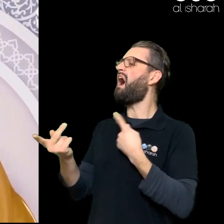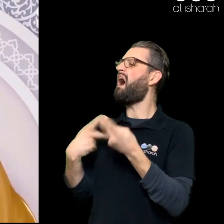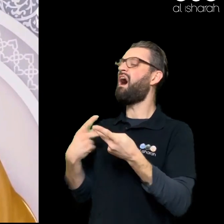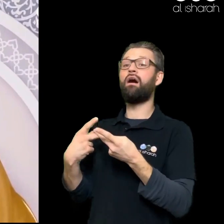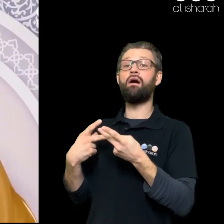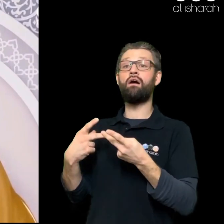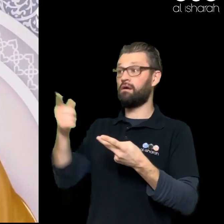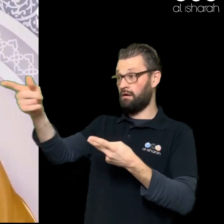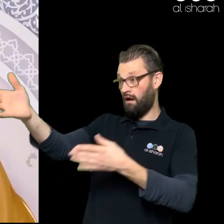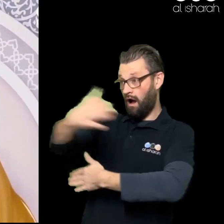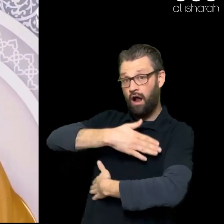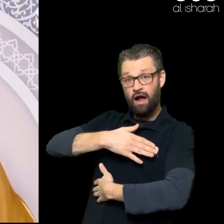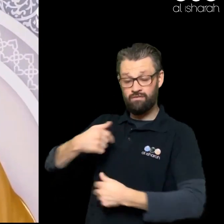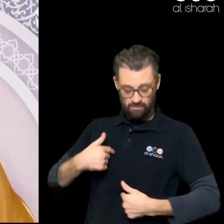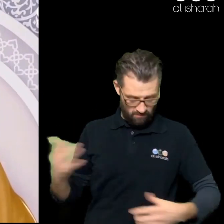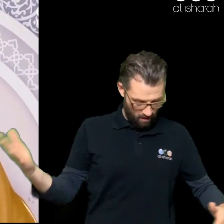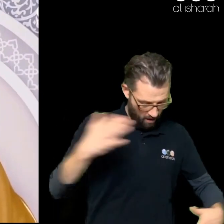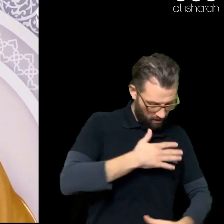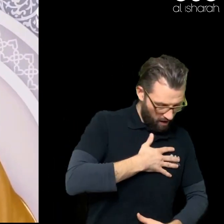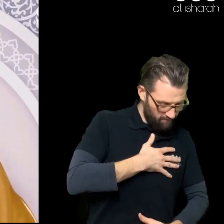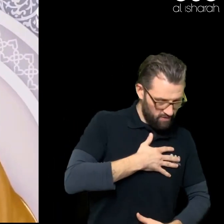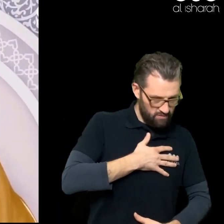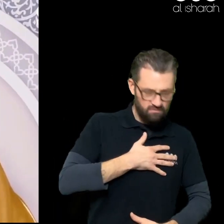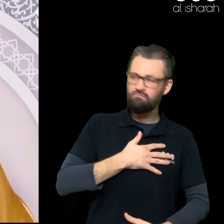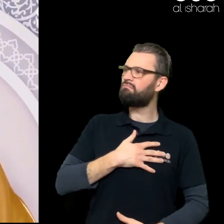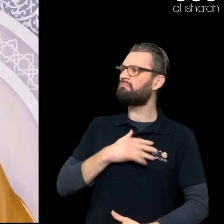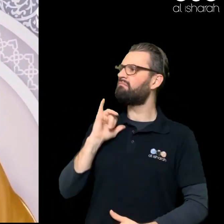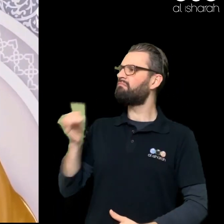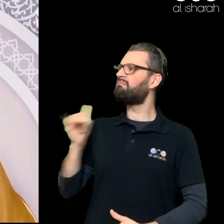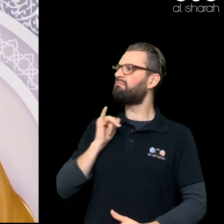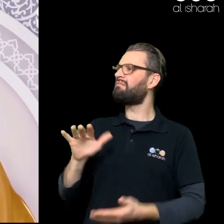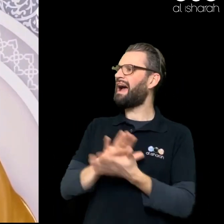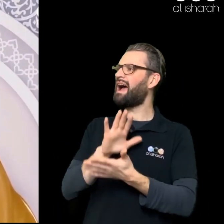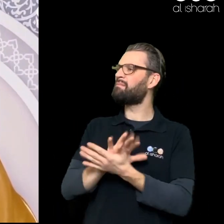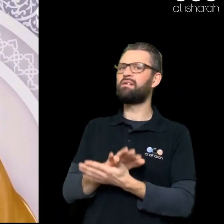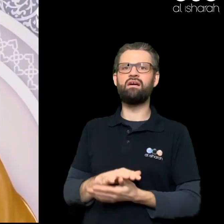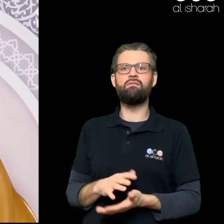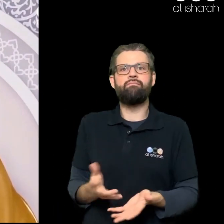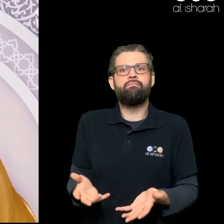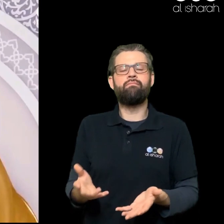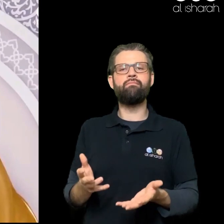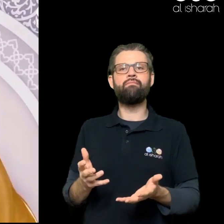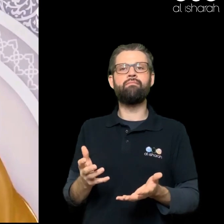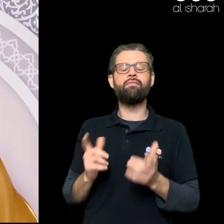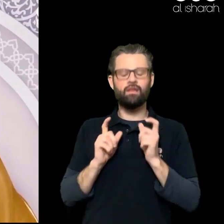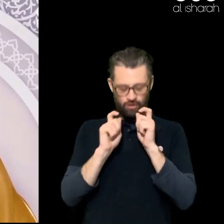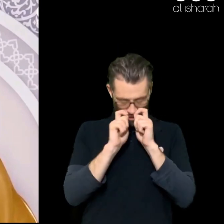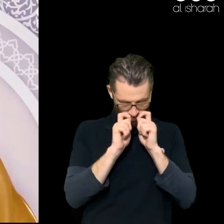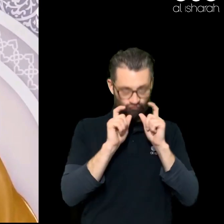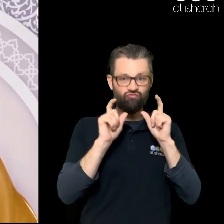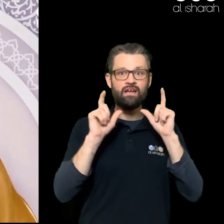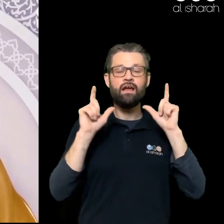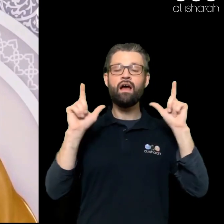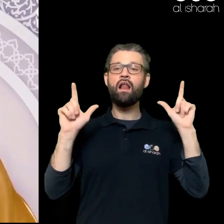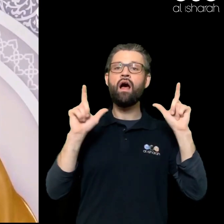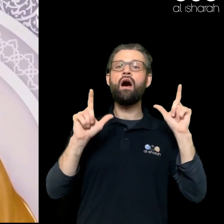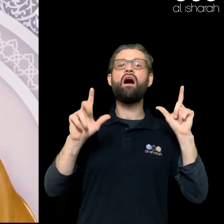would be content With what we have We would begin To realize The true value Of the real person Behind the face